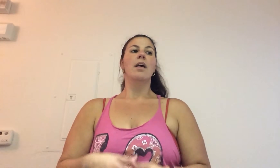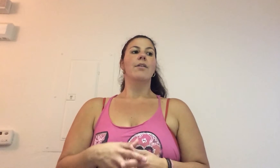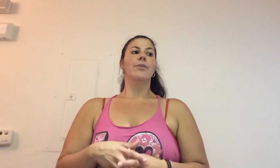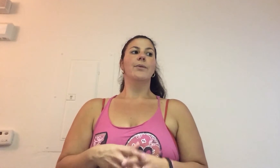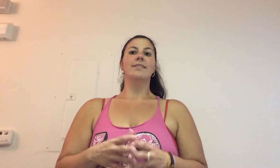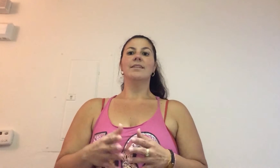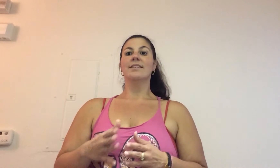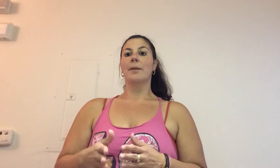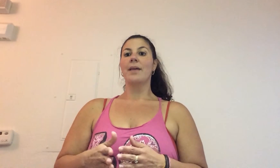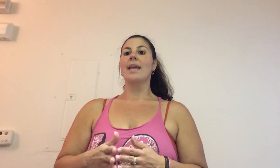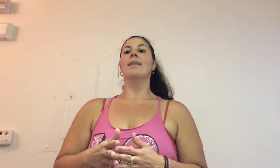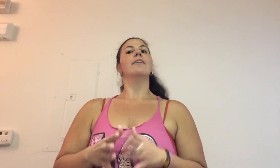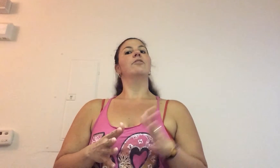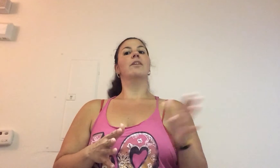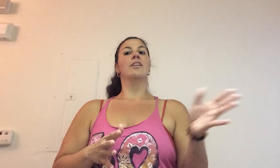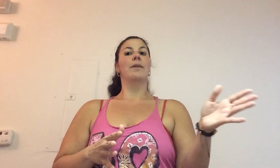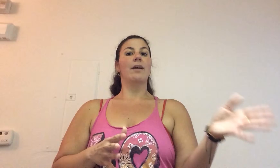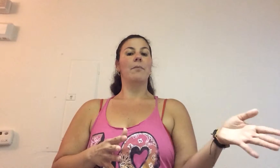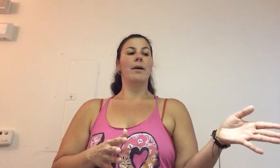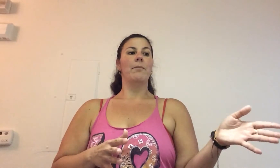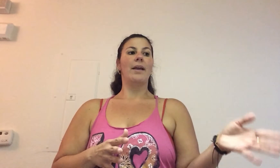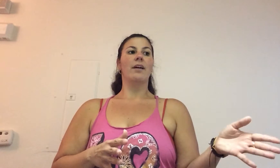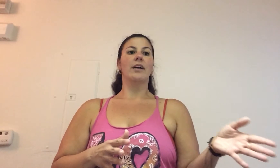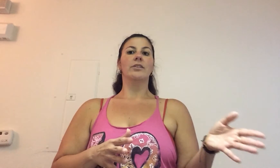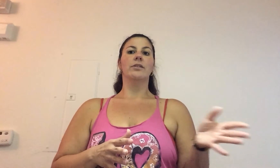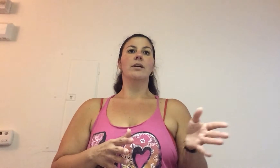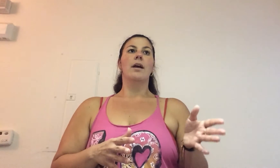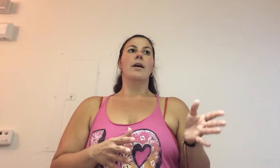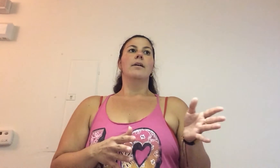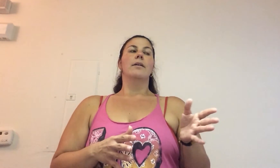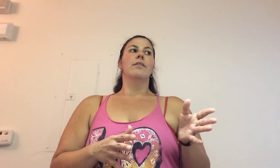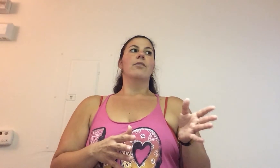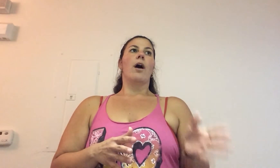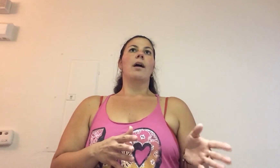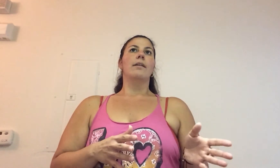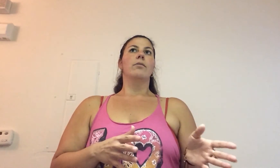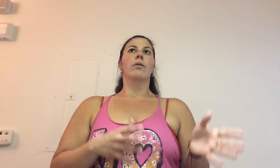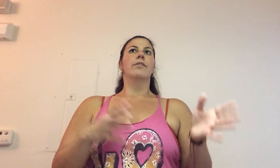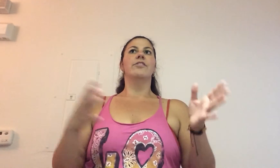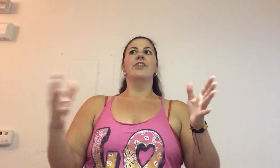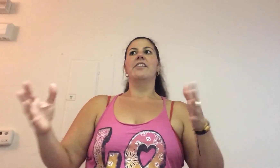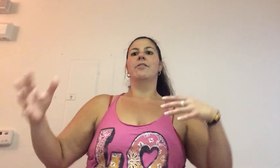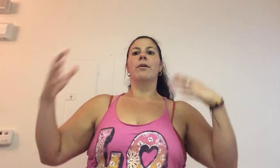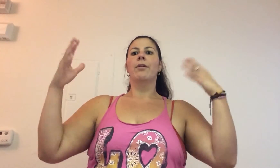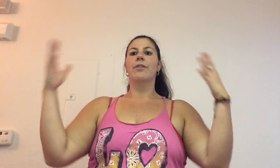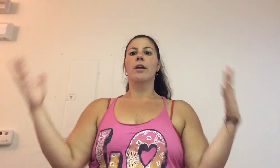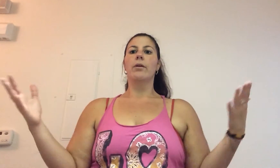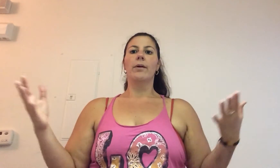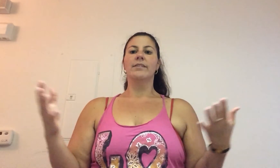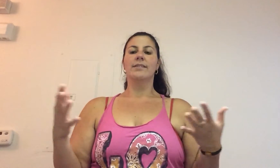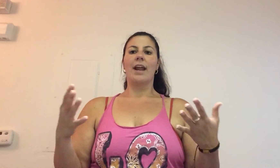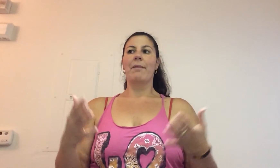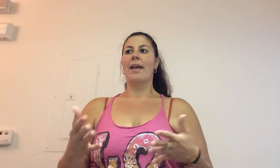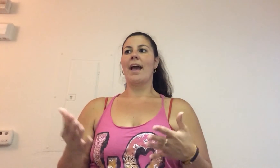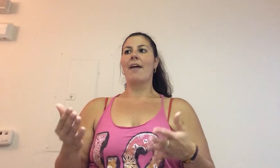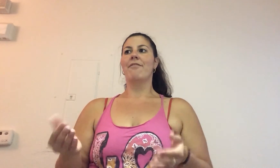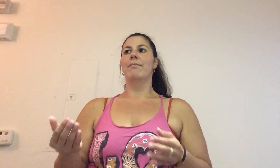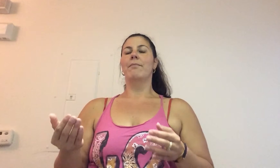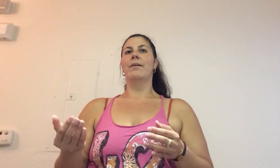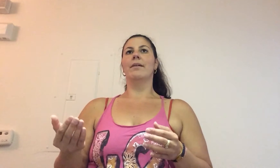The reason I stopped taking that was because my doc, my main doctor, thought or suggested or her theory was that I may have been